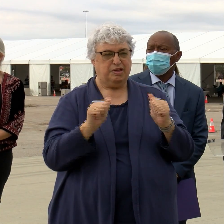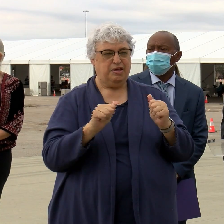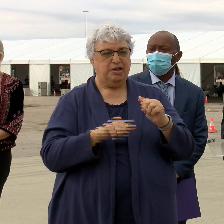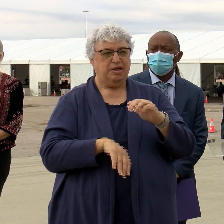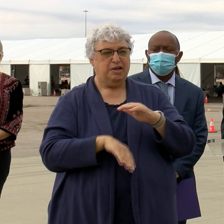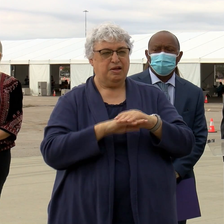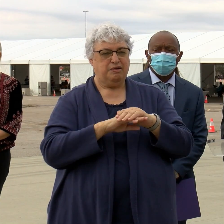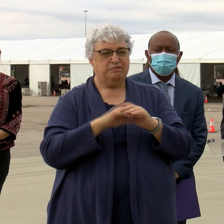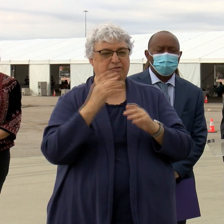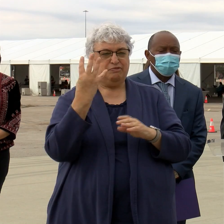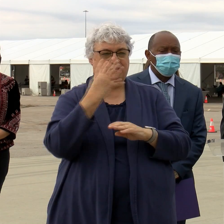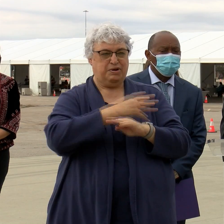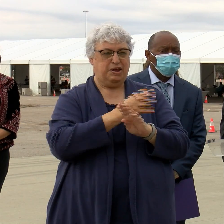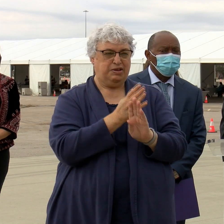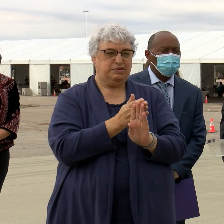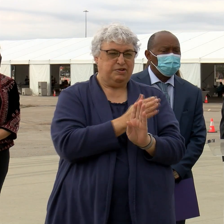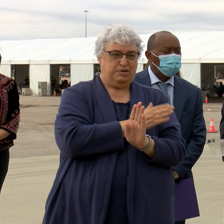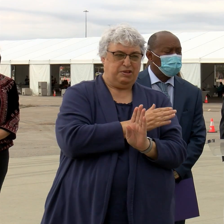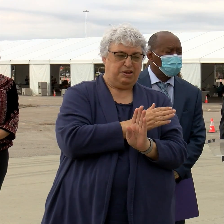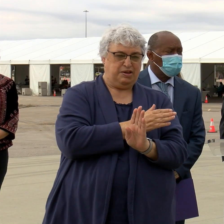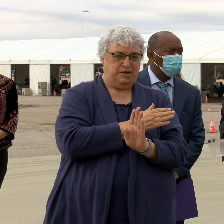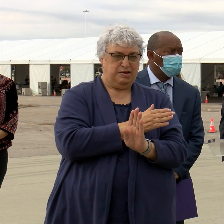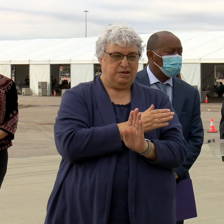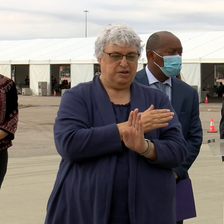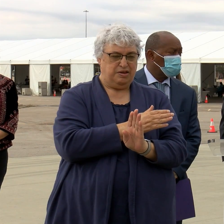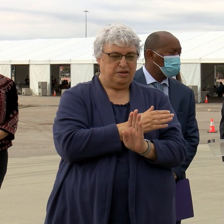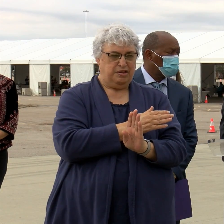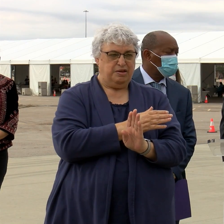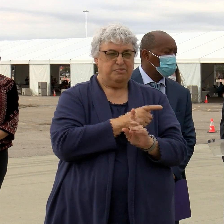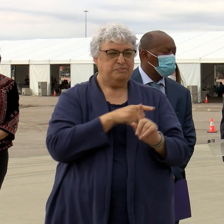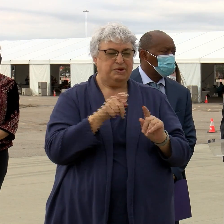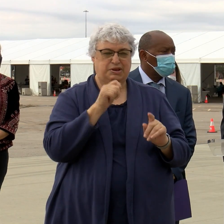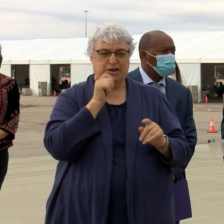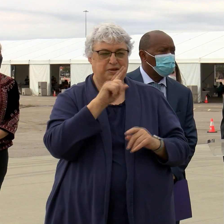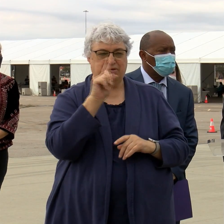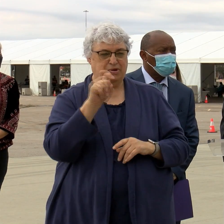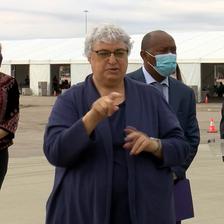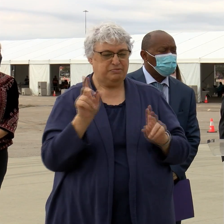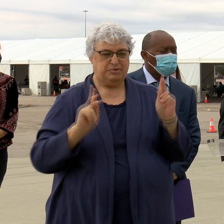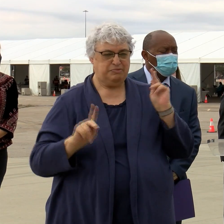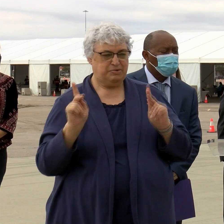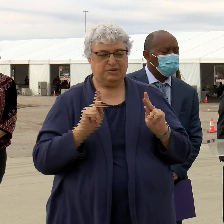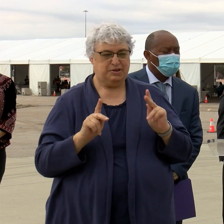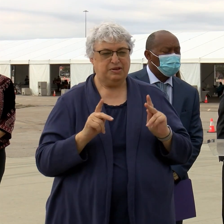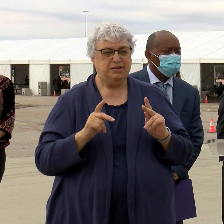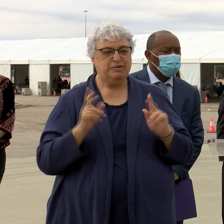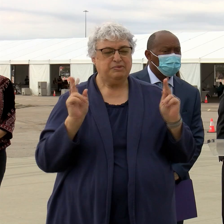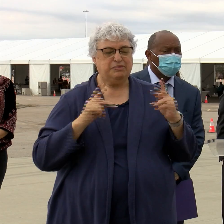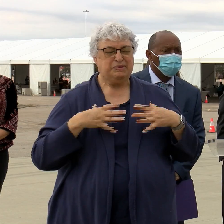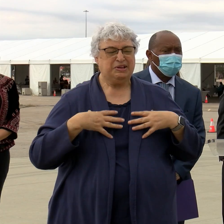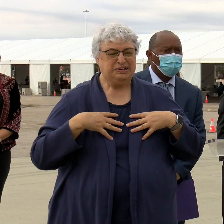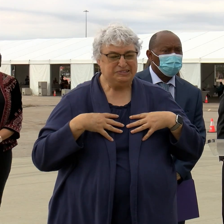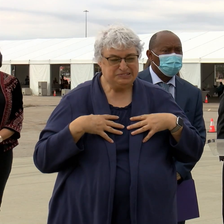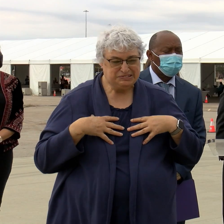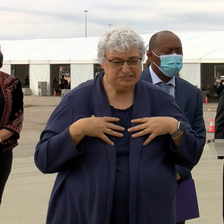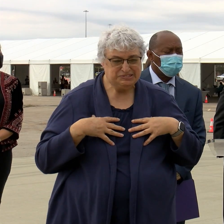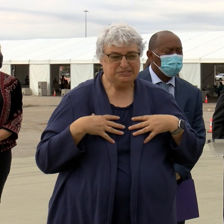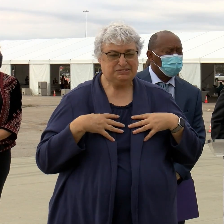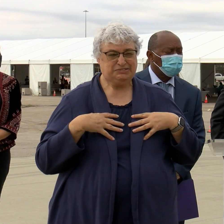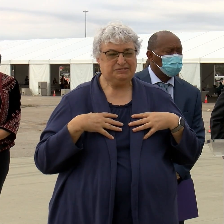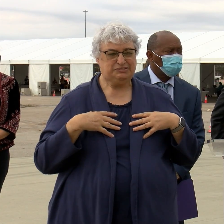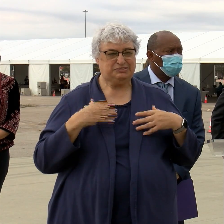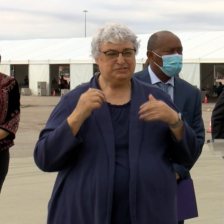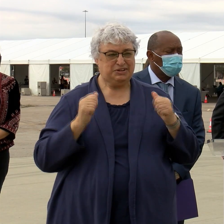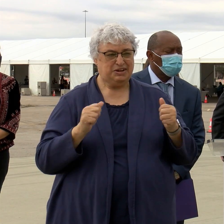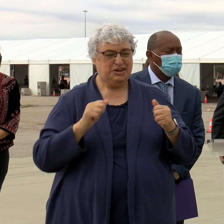vaccinated up to four days early from that date, that would be fine. But that's not the question people are asking because there are some angst about you being able